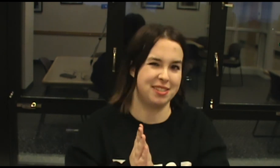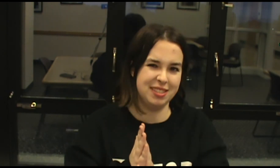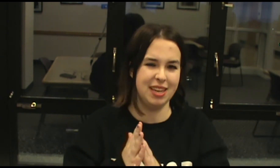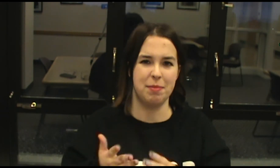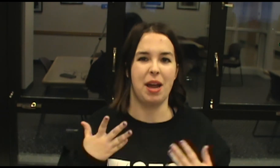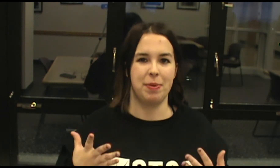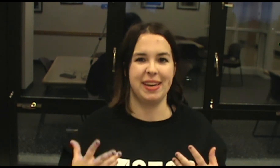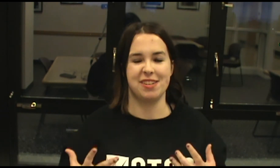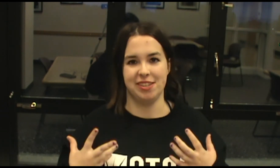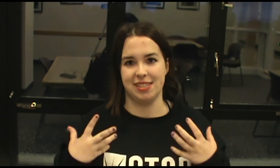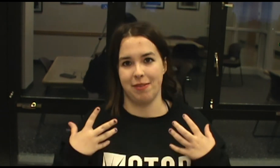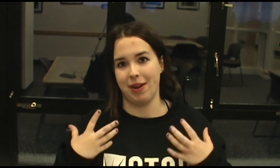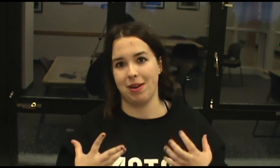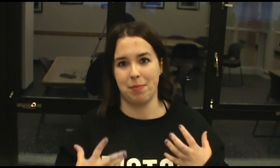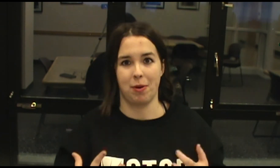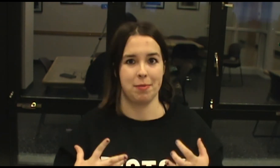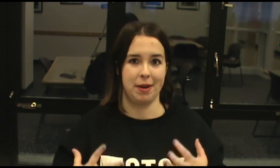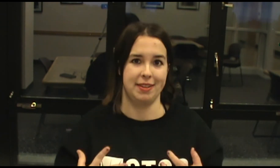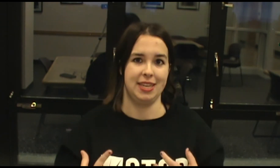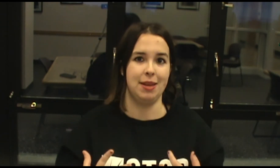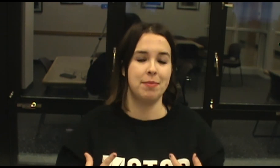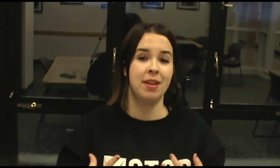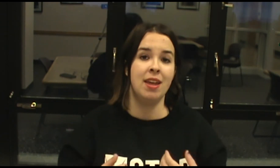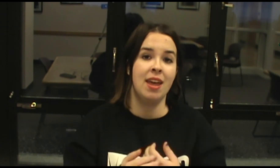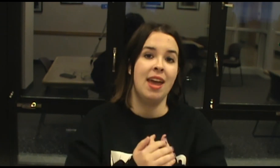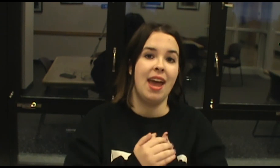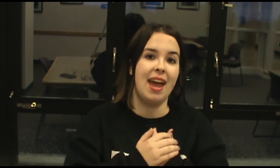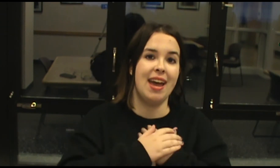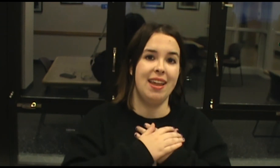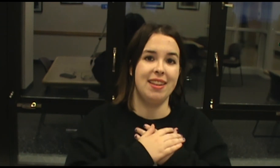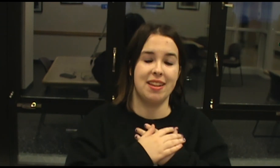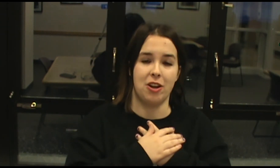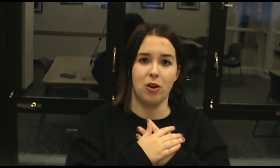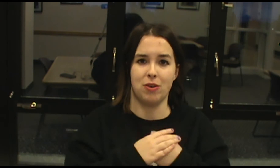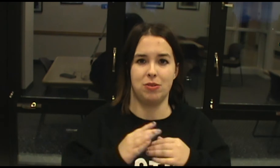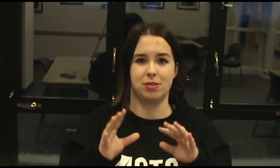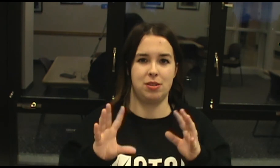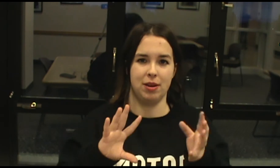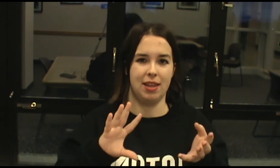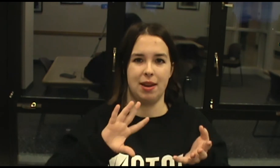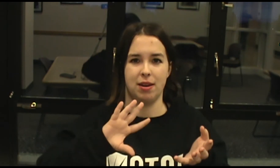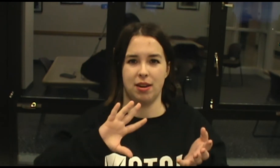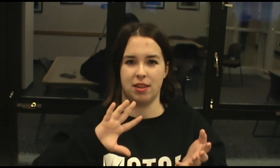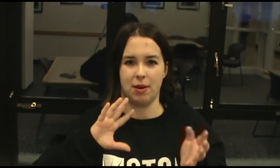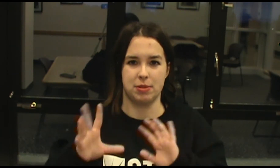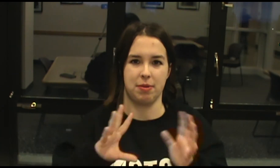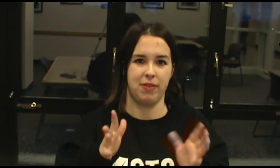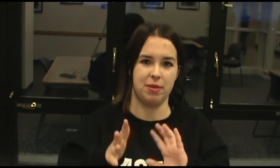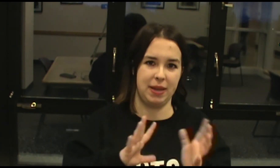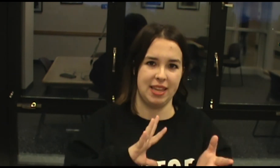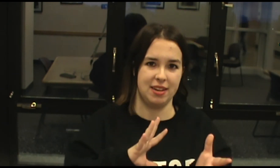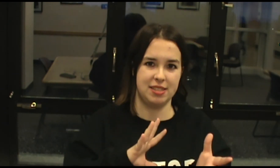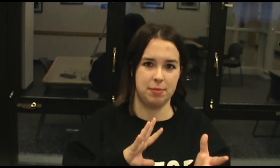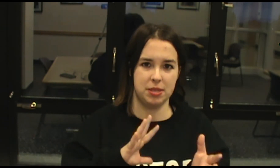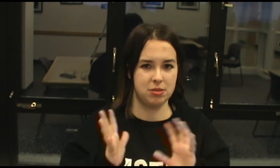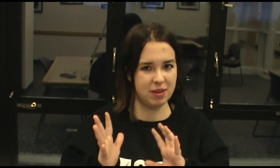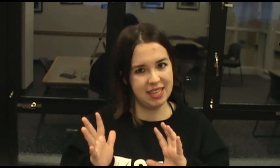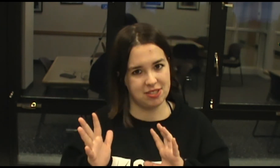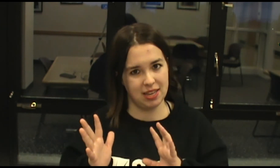in my opinion she is a very important part of the team. And her whole storyline that was revealed by the end of this episode is really interesting